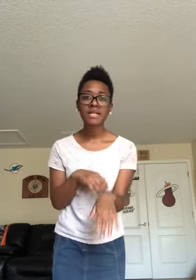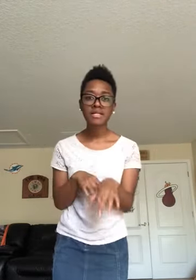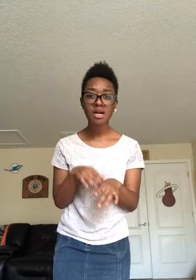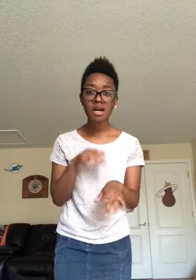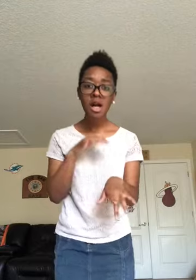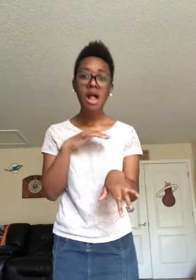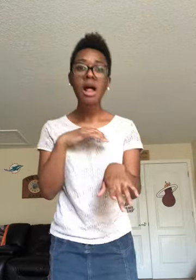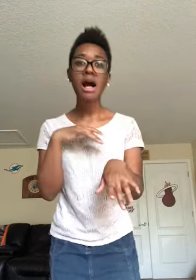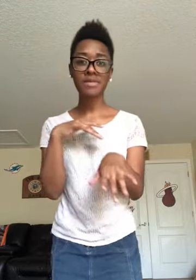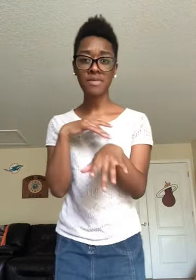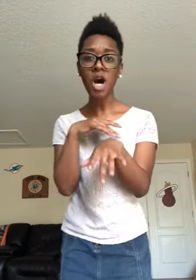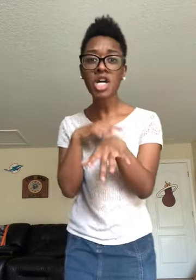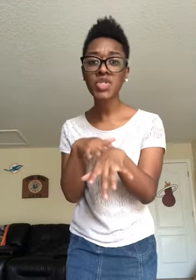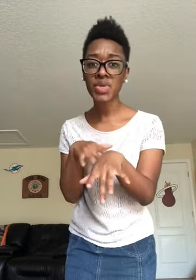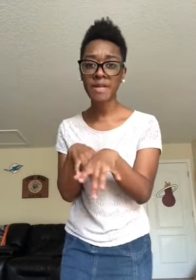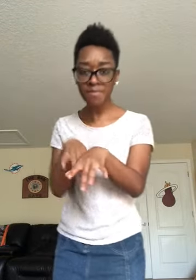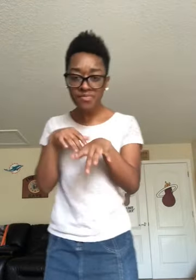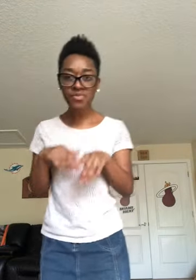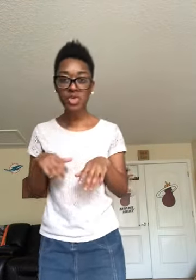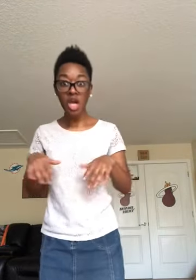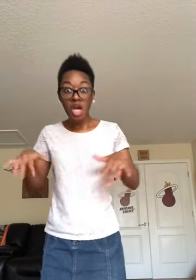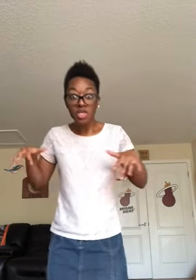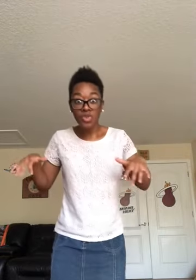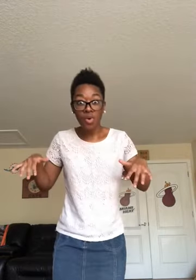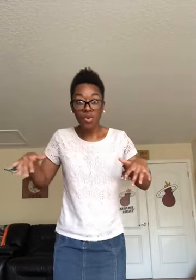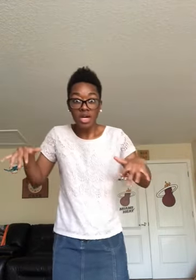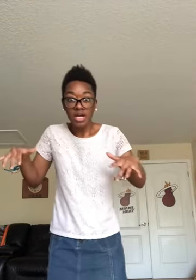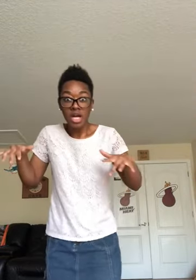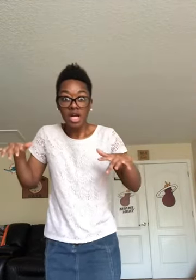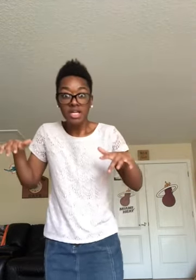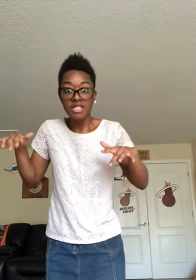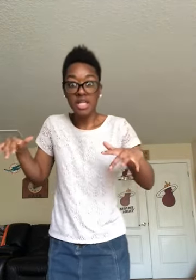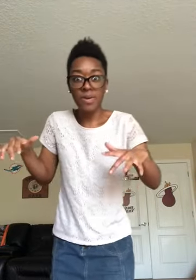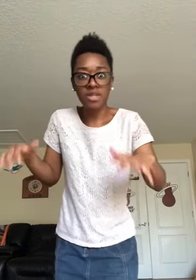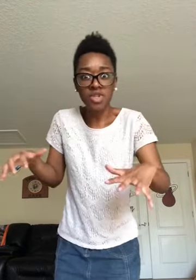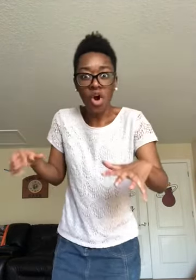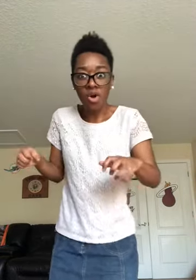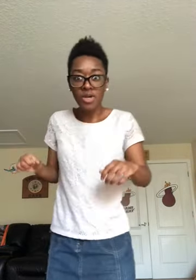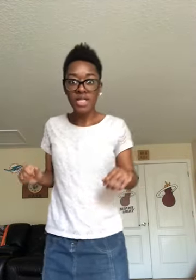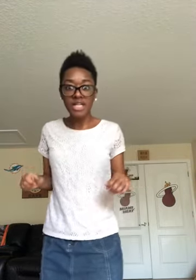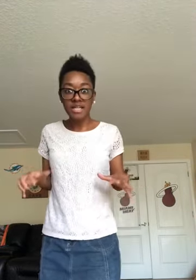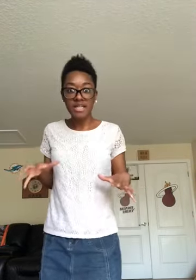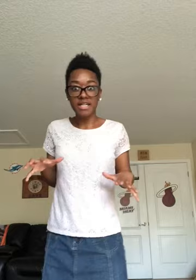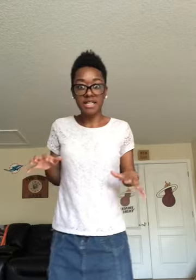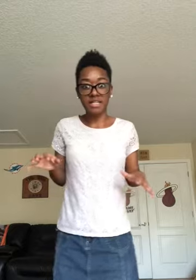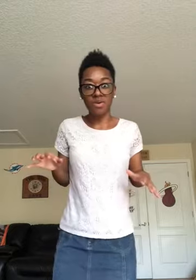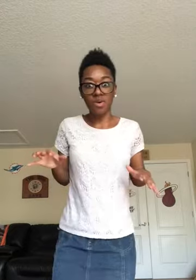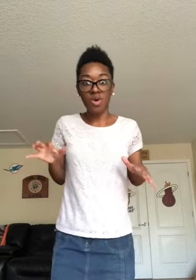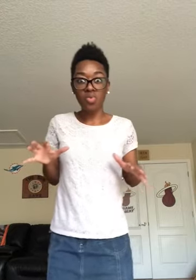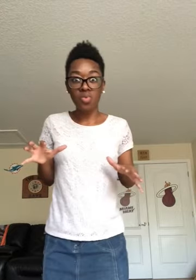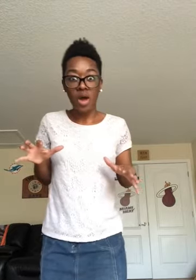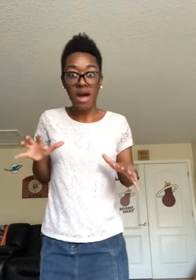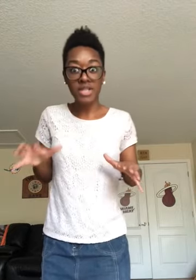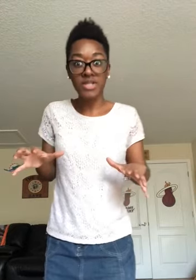I'm hungry. So Skippy the dog actually